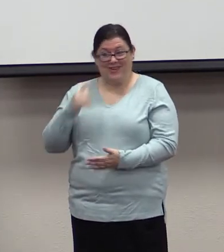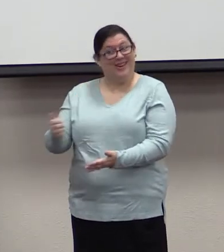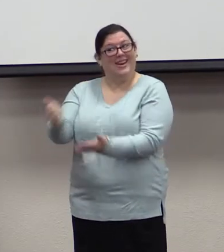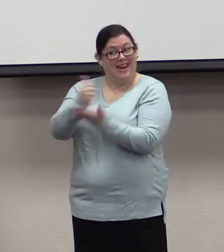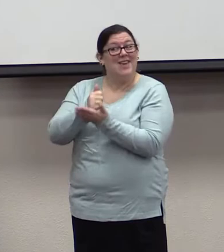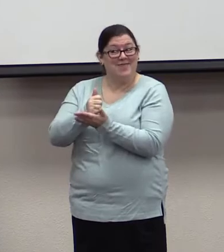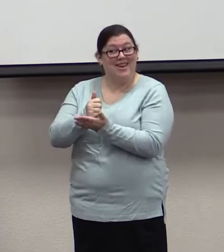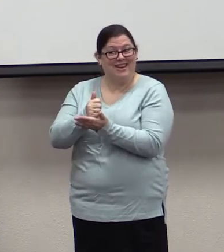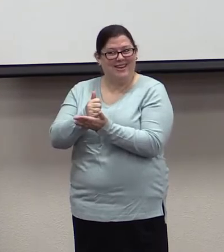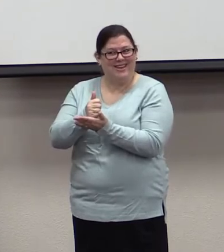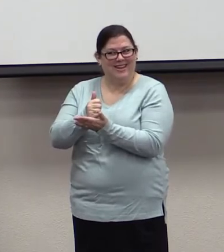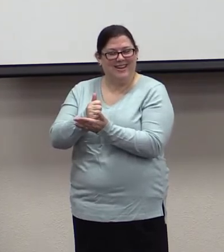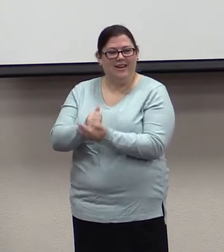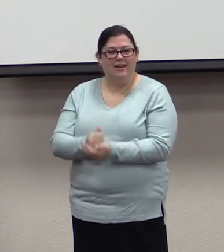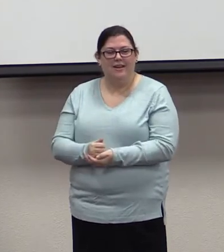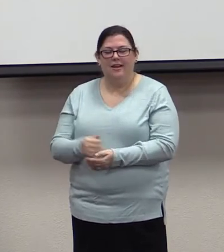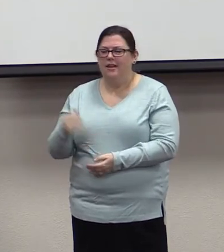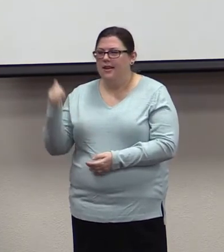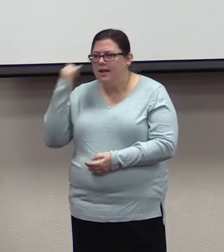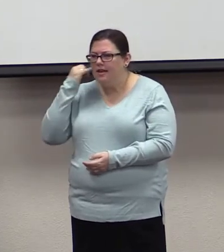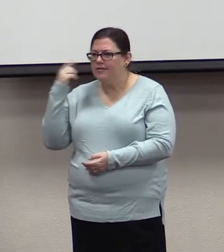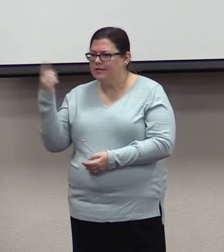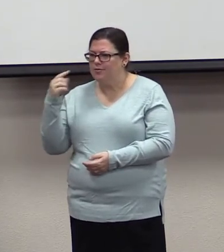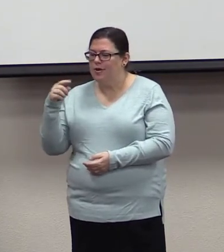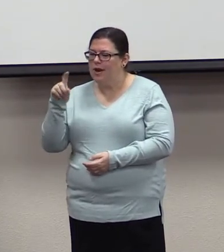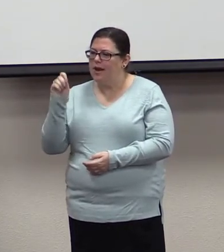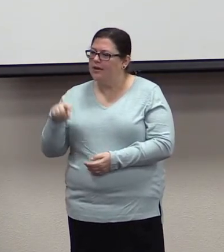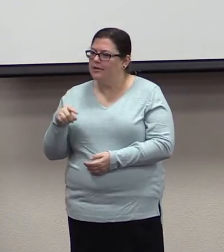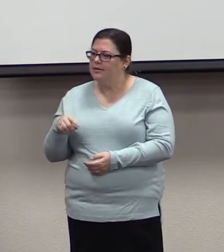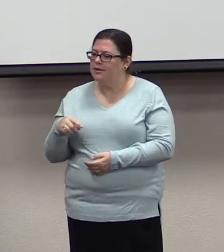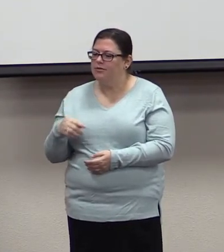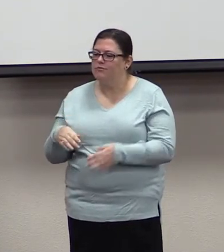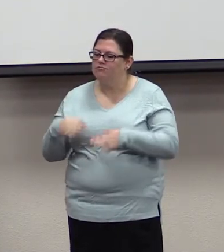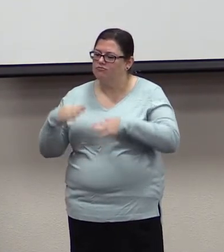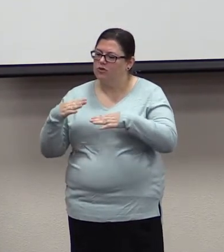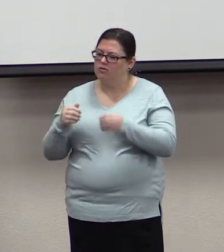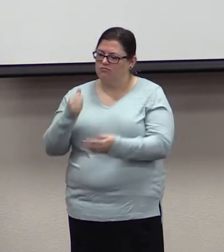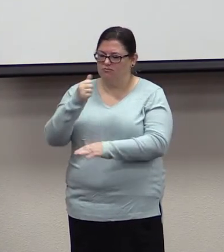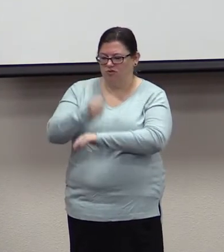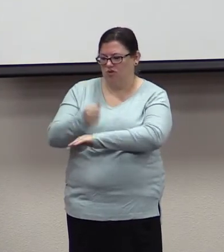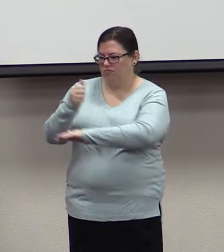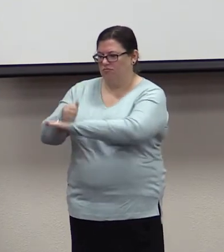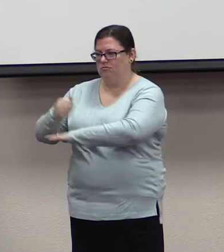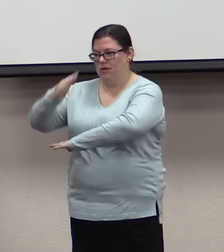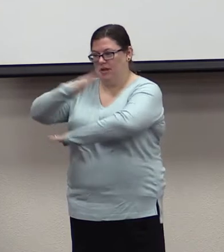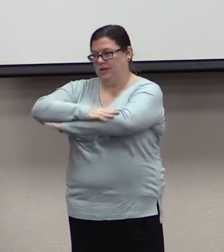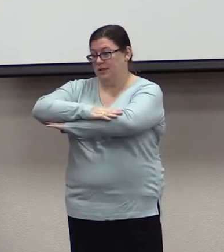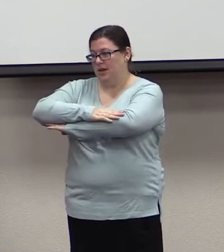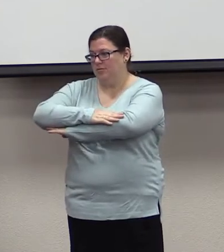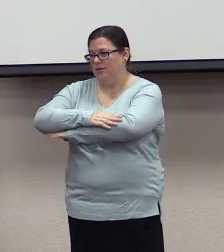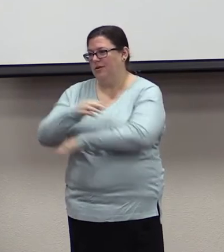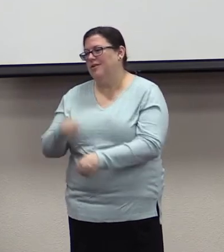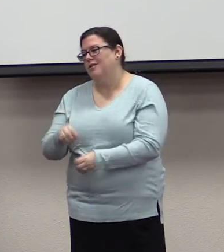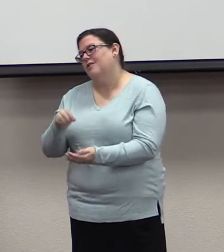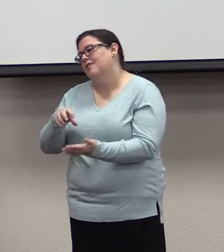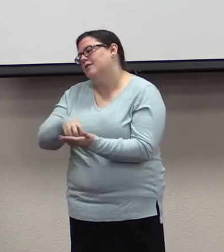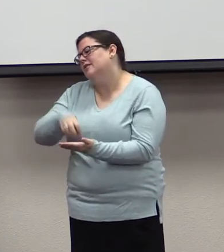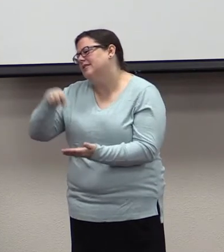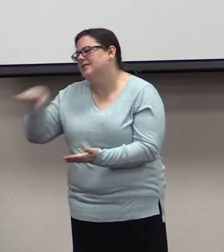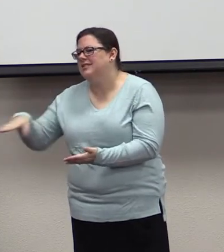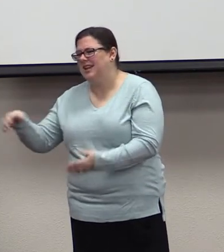If someone asks you to help set the table or take out the trash or set up chairs or help granny to the car,